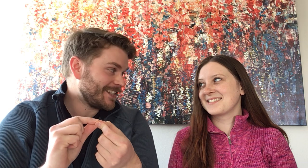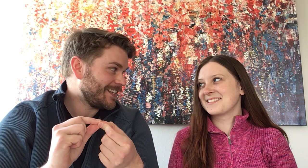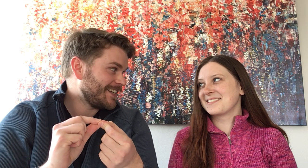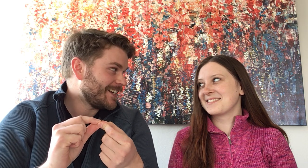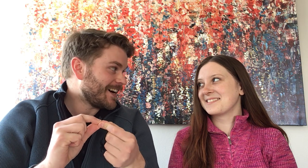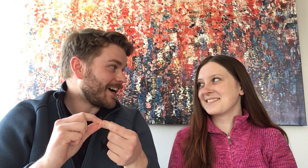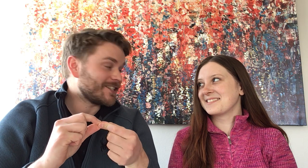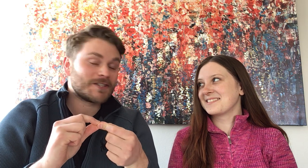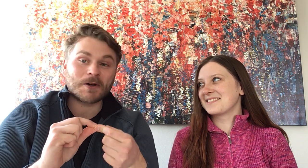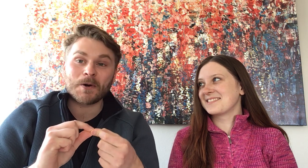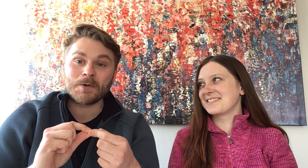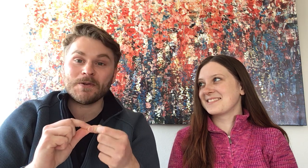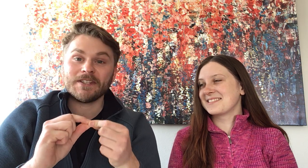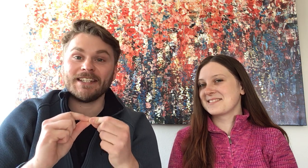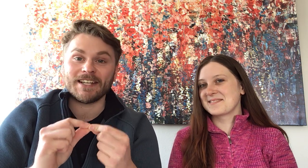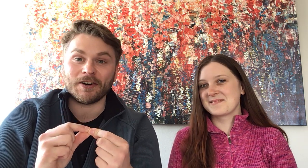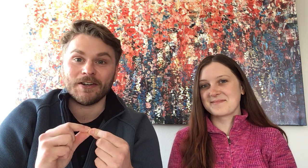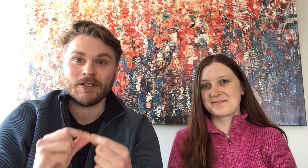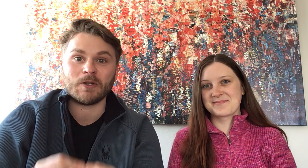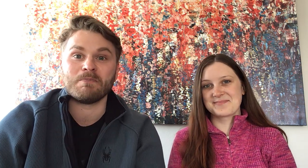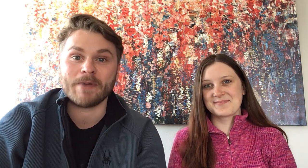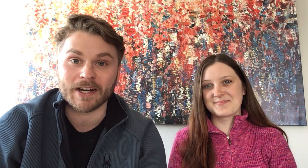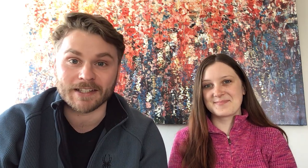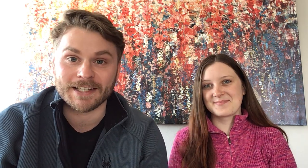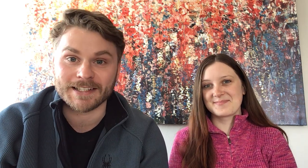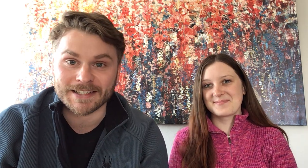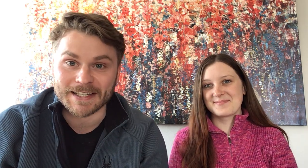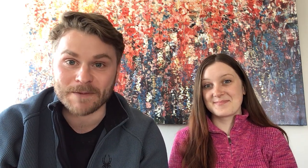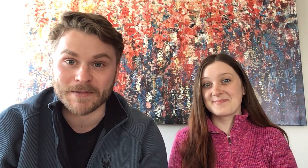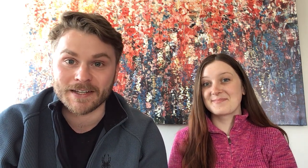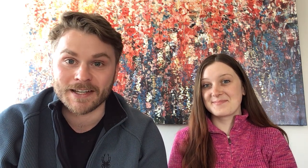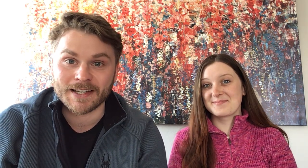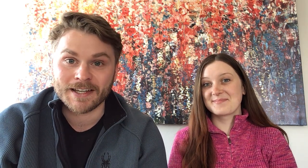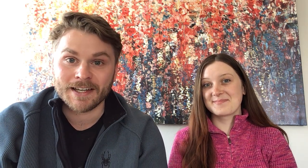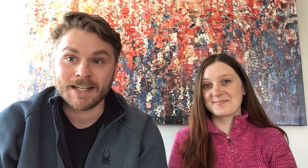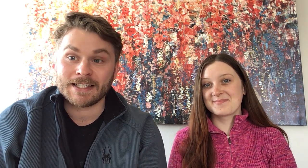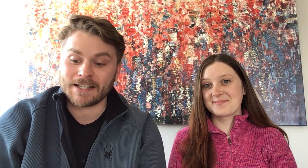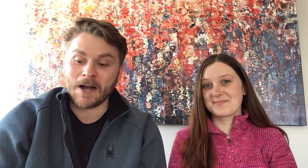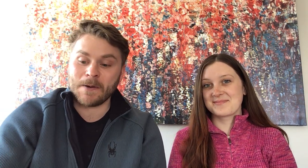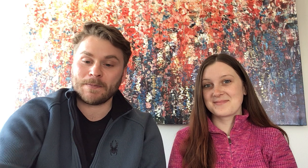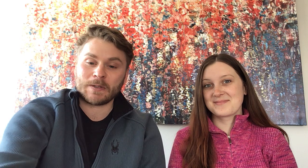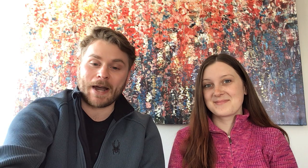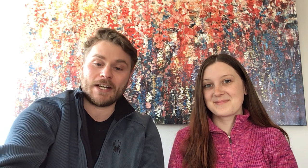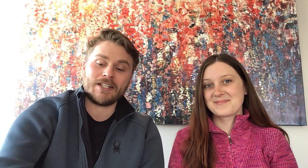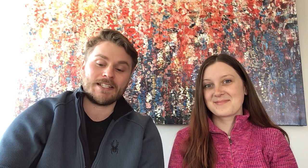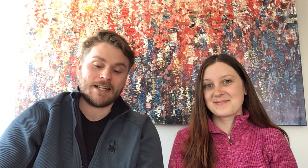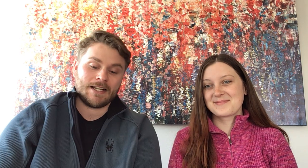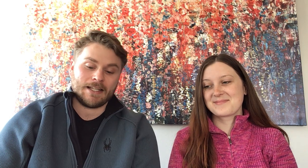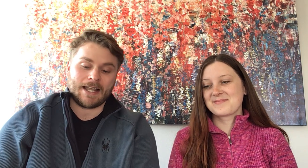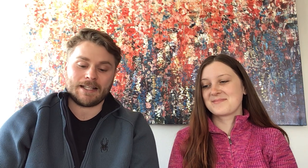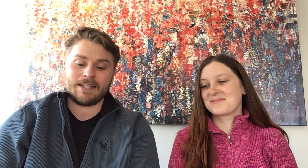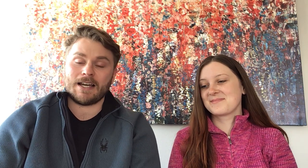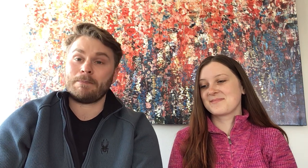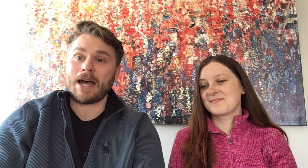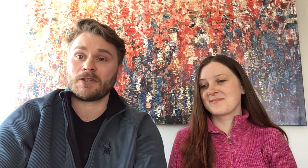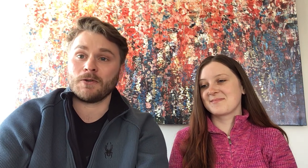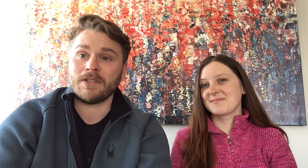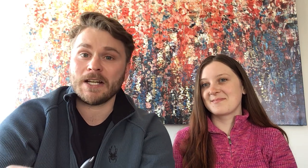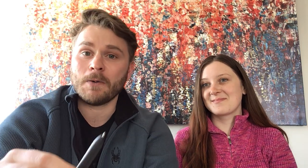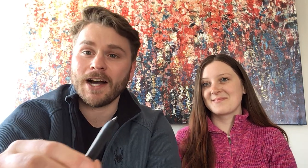are so little you can barely see them. Some spiders, like the Patu Digwa,